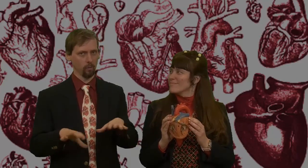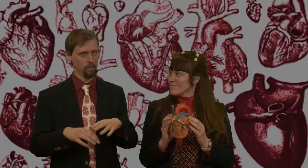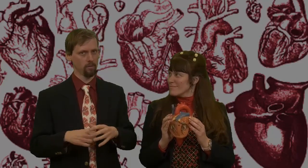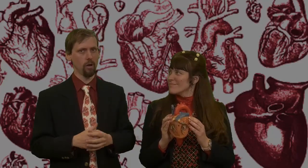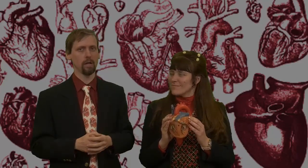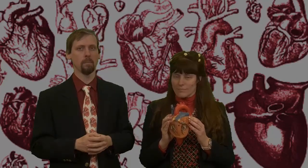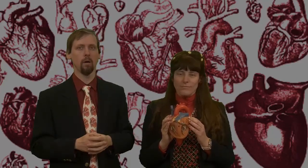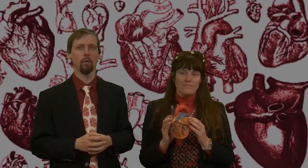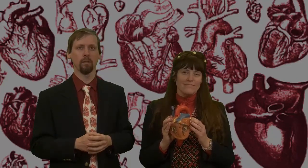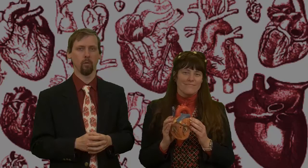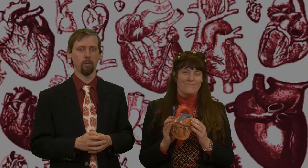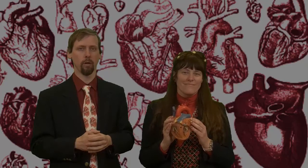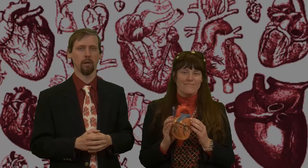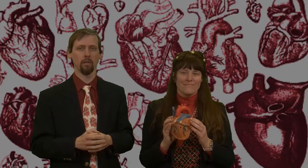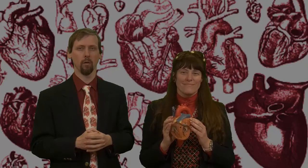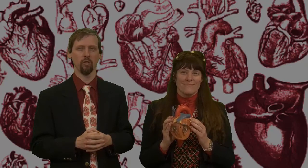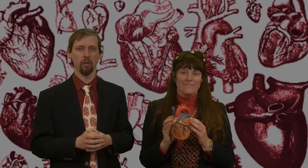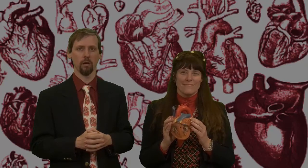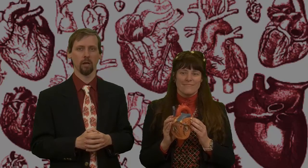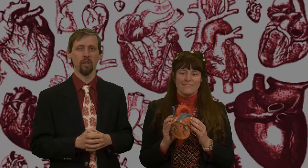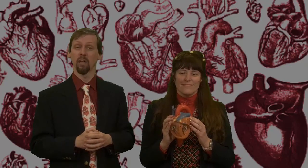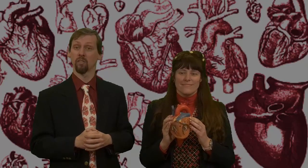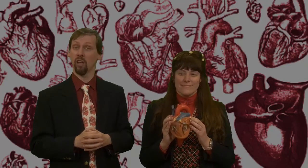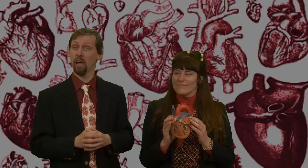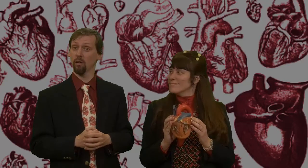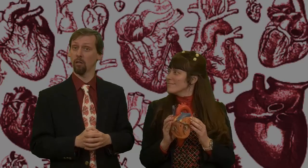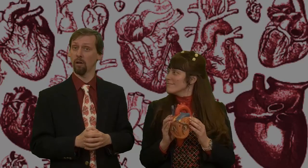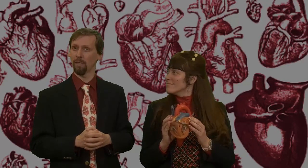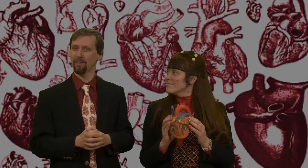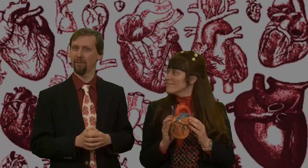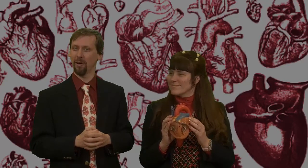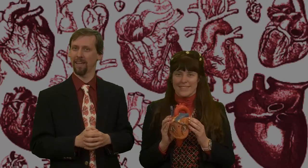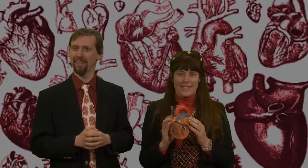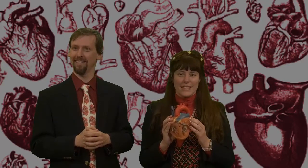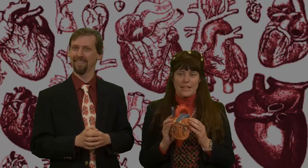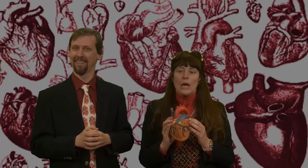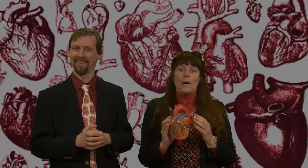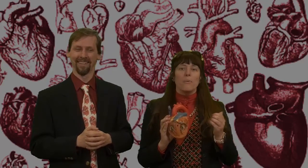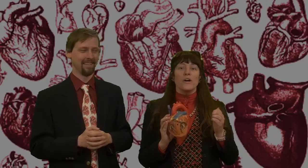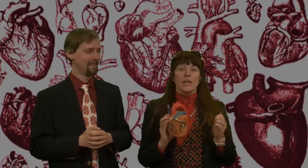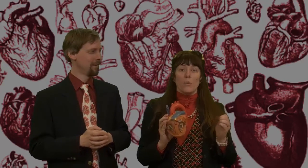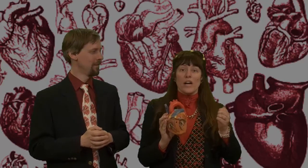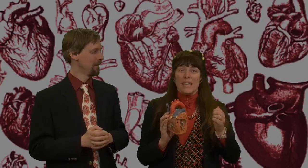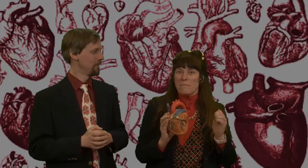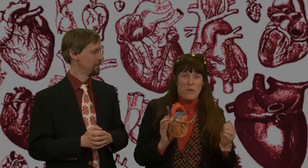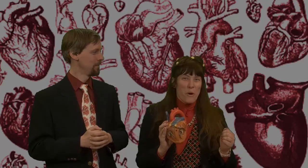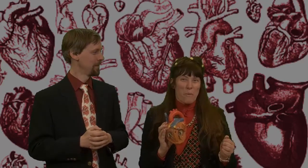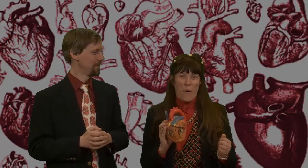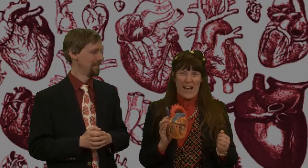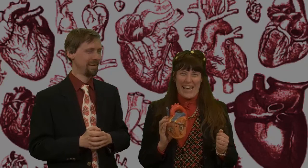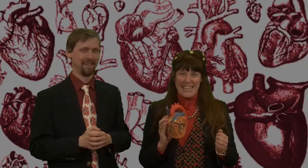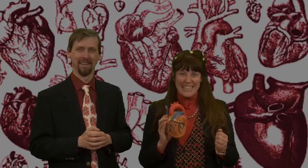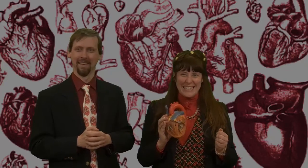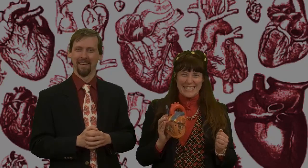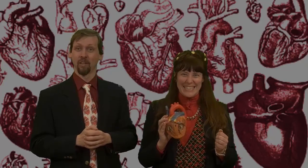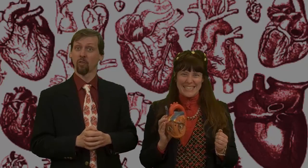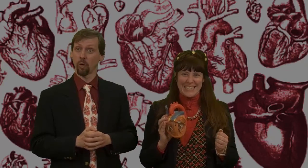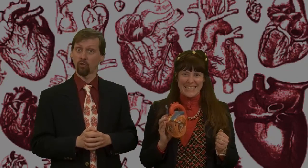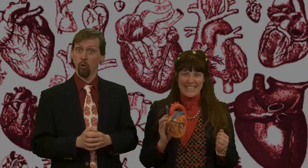we've been talking about will be incorporated in those lyrics. The title of that song is Boogie Woogie Bugle Boy. So enjoy,